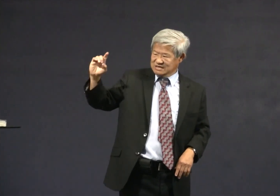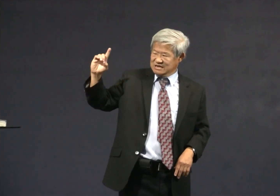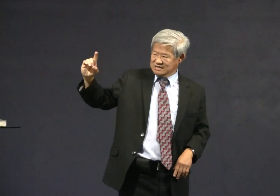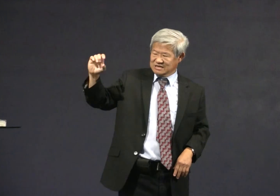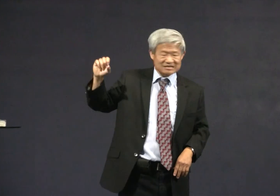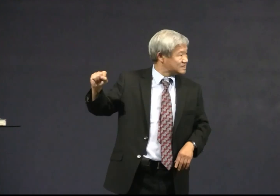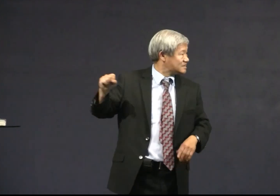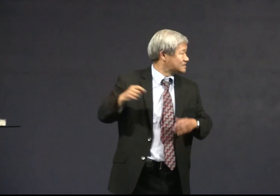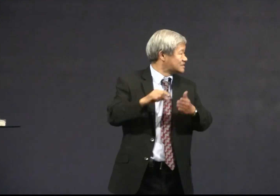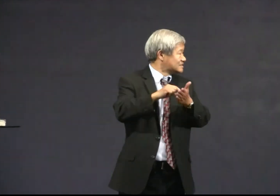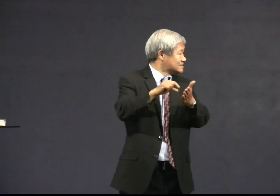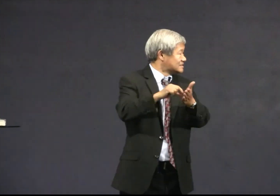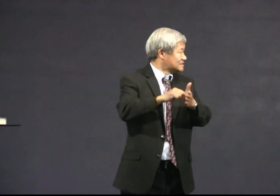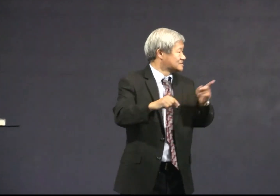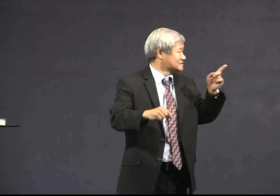parable of the seeds